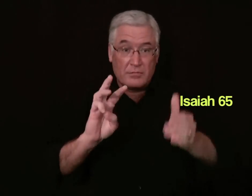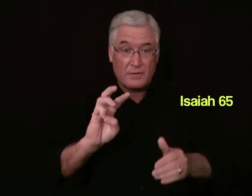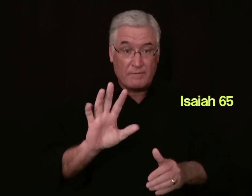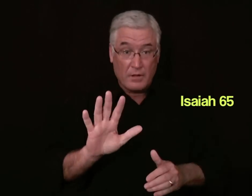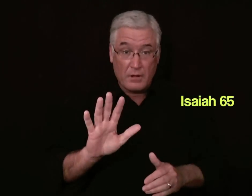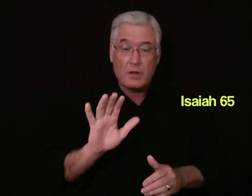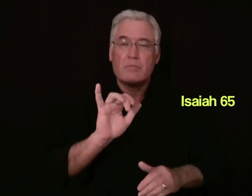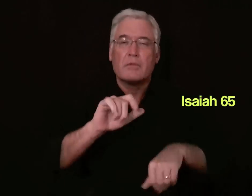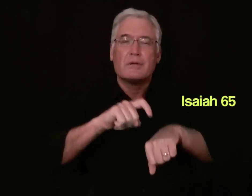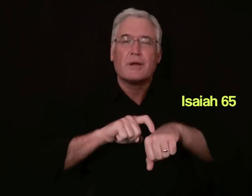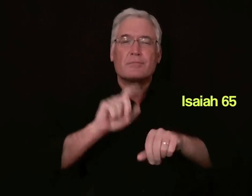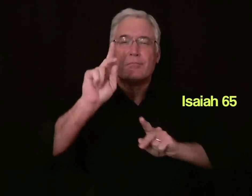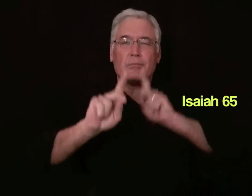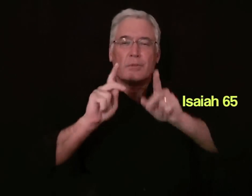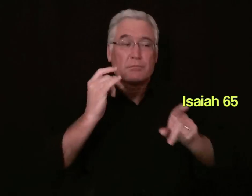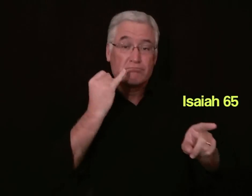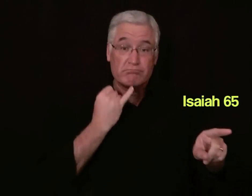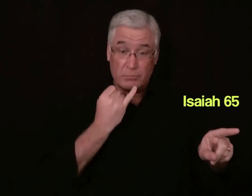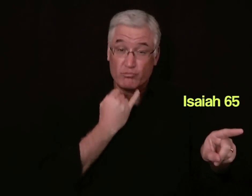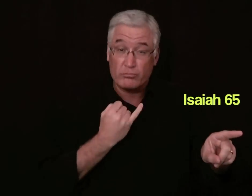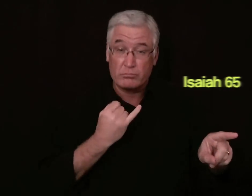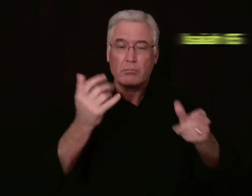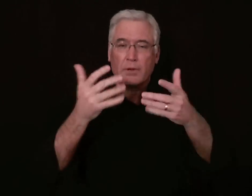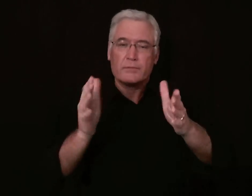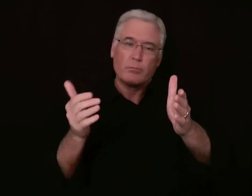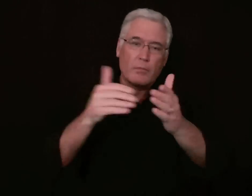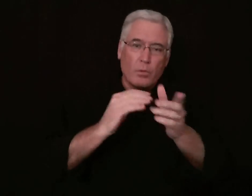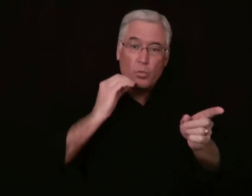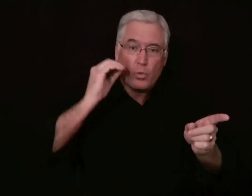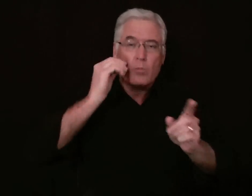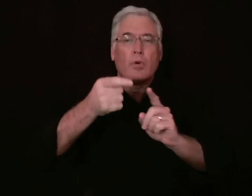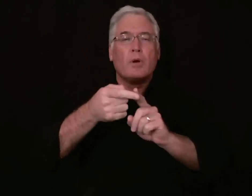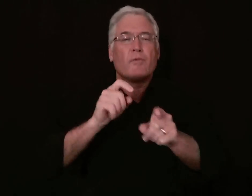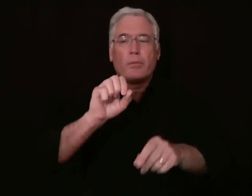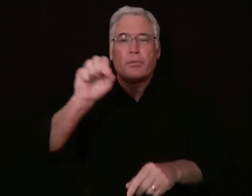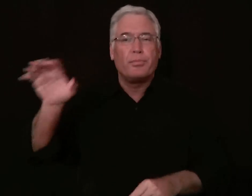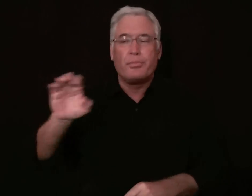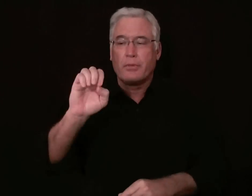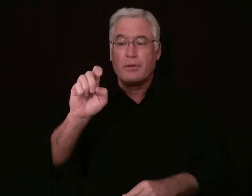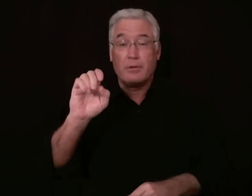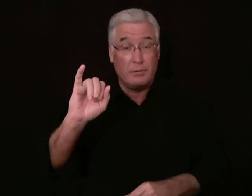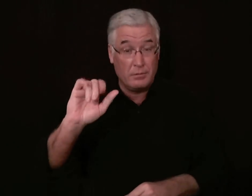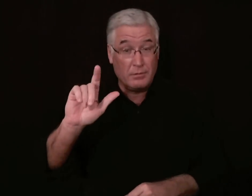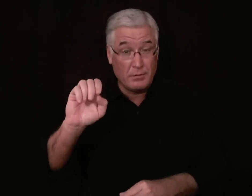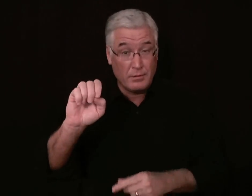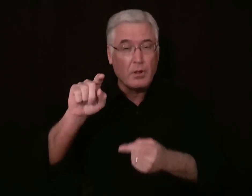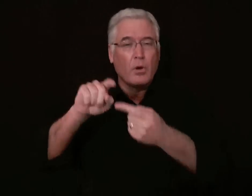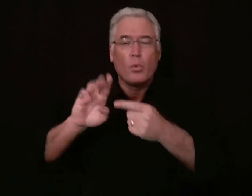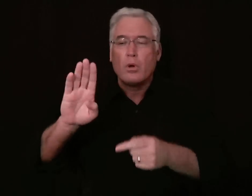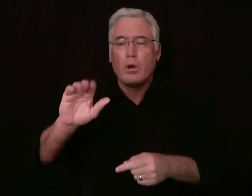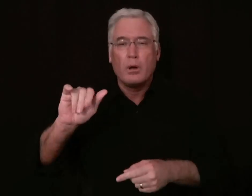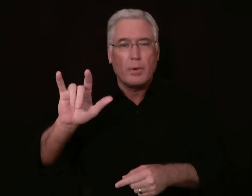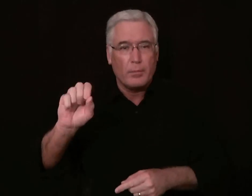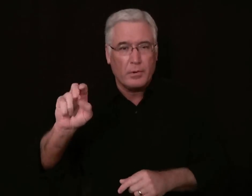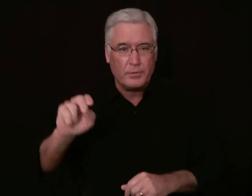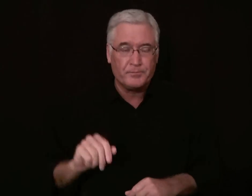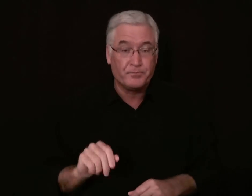In Isaiah chapter 65, this is the time when the people of Israel had came home from their exile into Babylon.